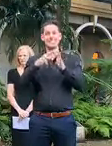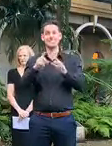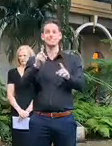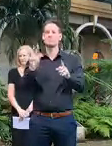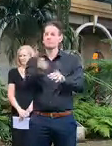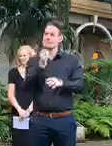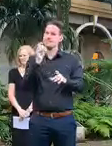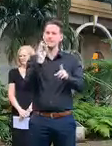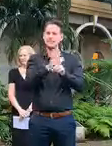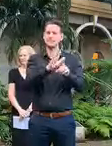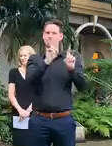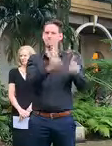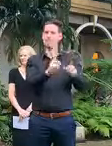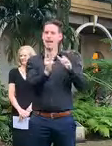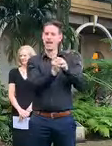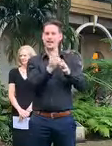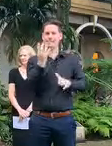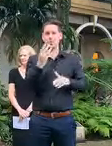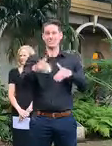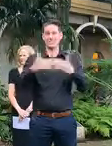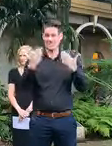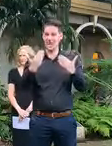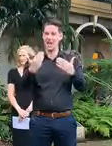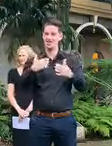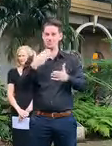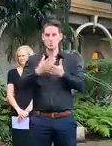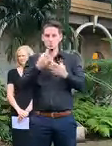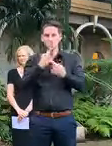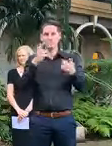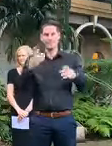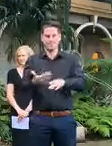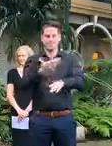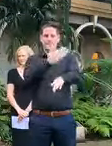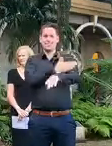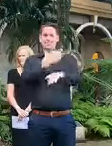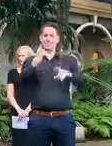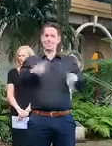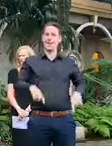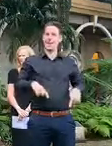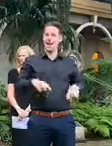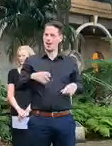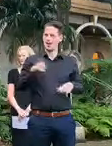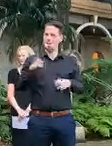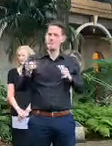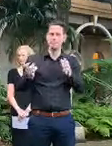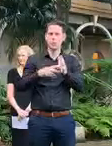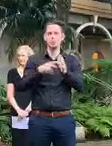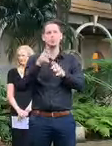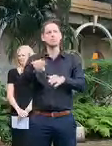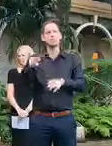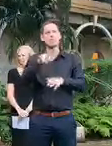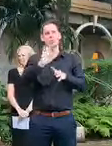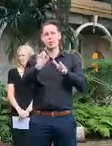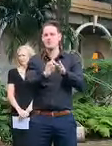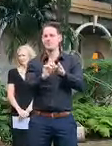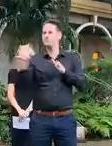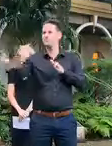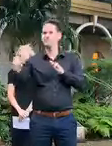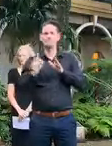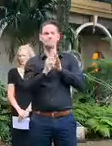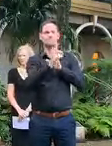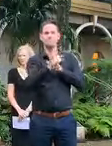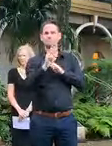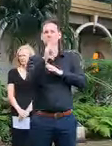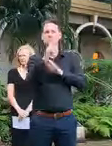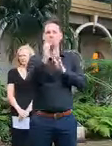days. We have been doing this since day one and it is absolutely important that you do not leave those premises and